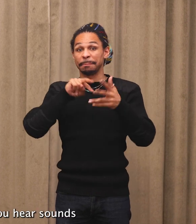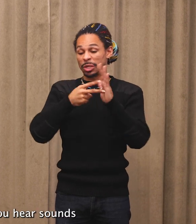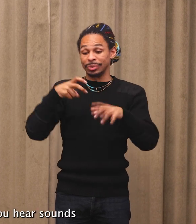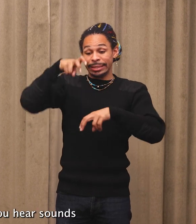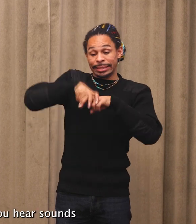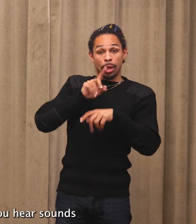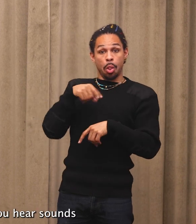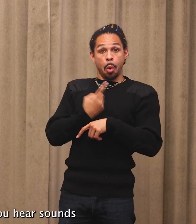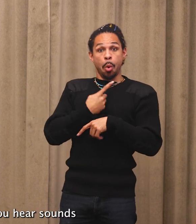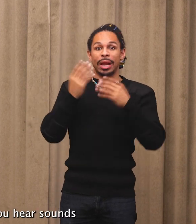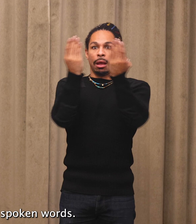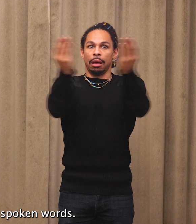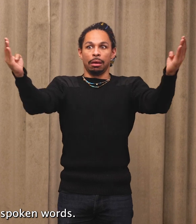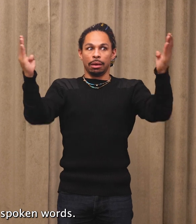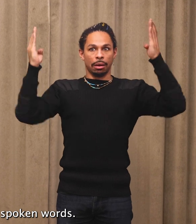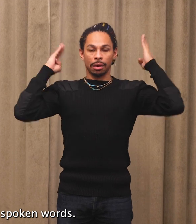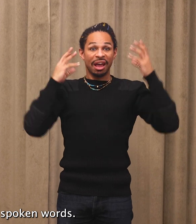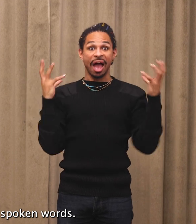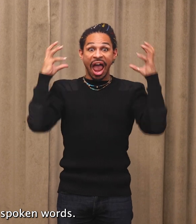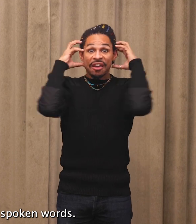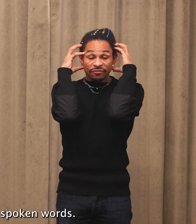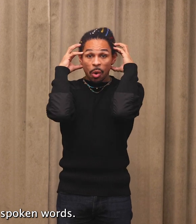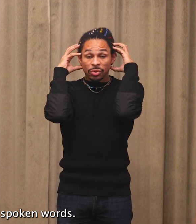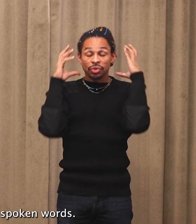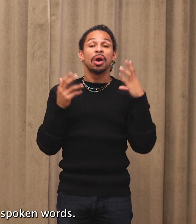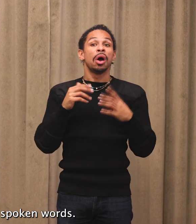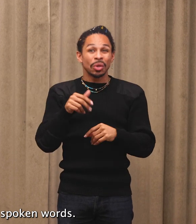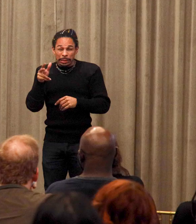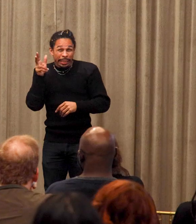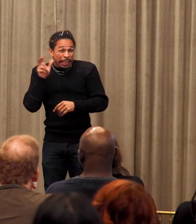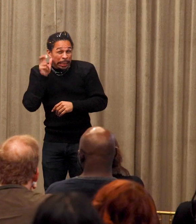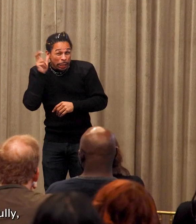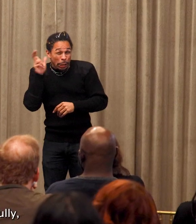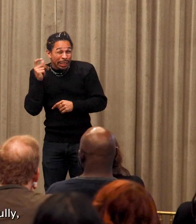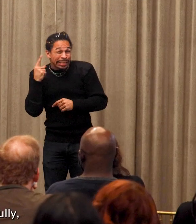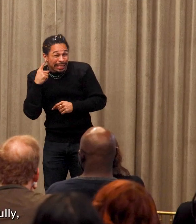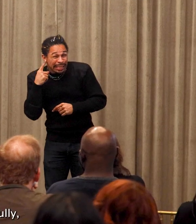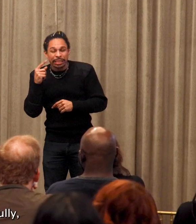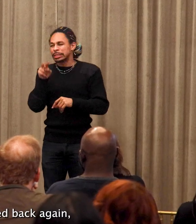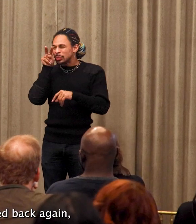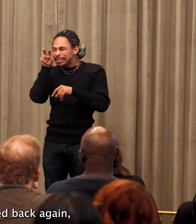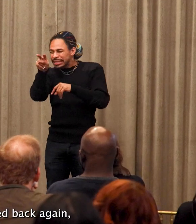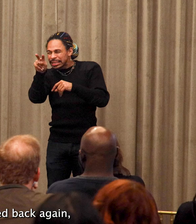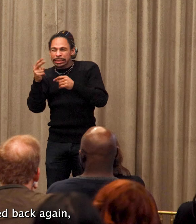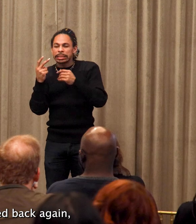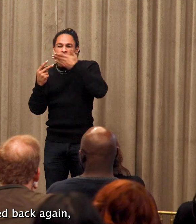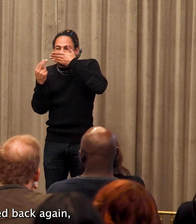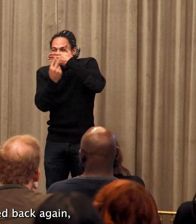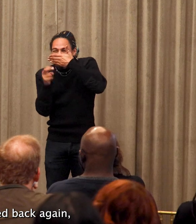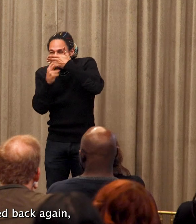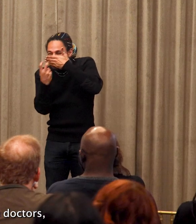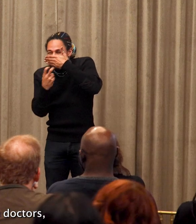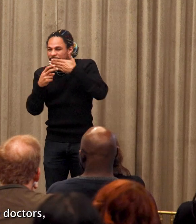indicating when you hear sounds or repeating back spoken words. Thankfully, my mother pushed